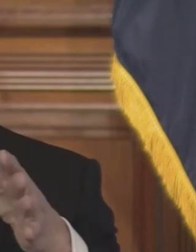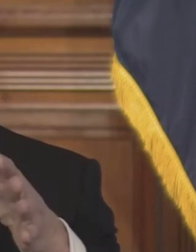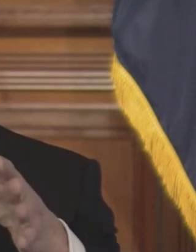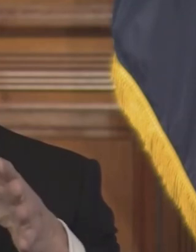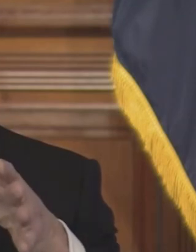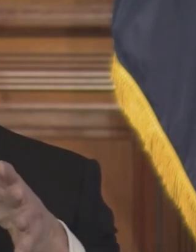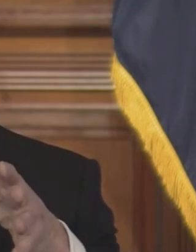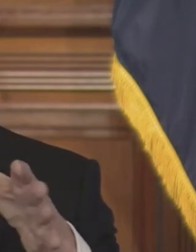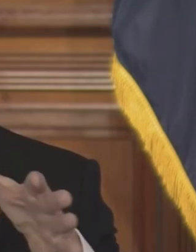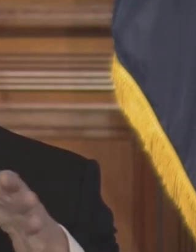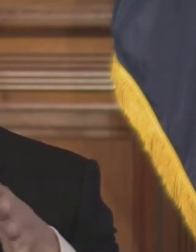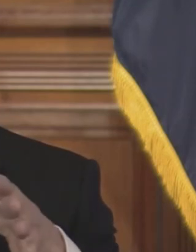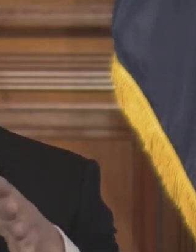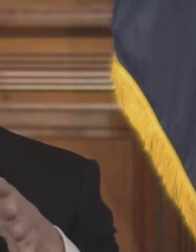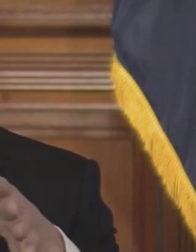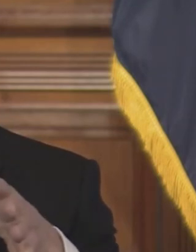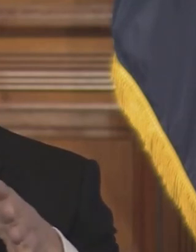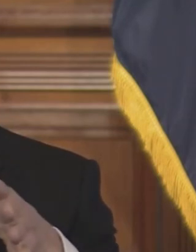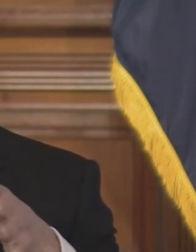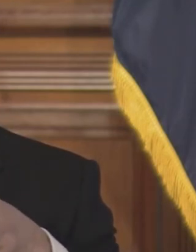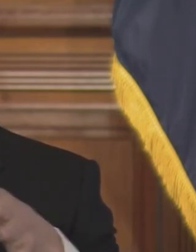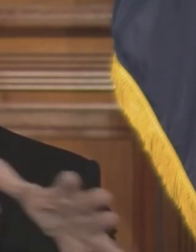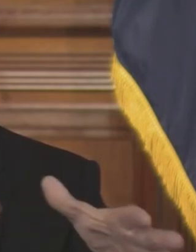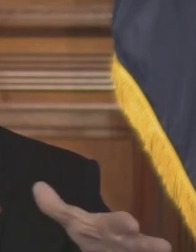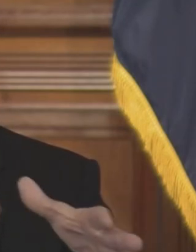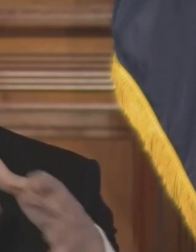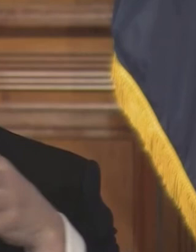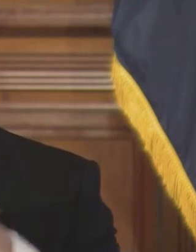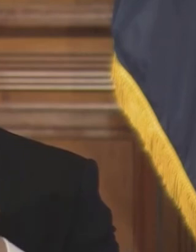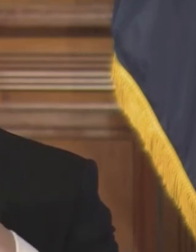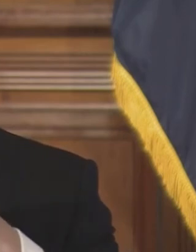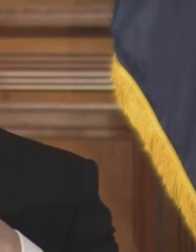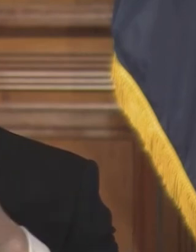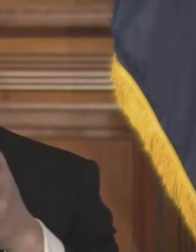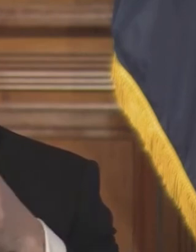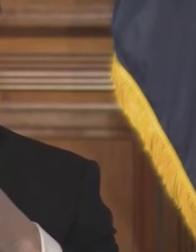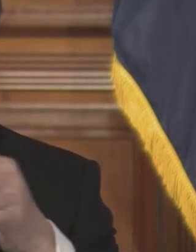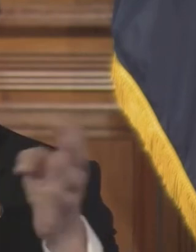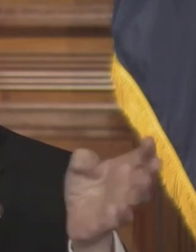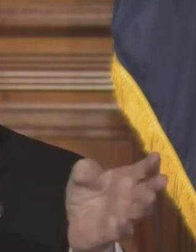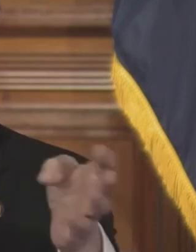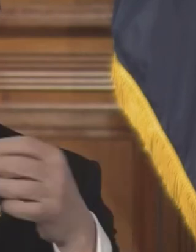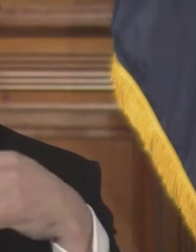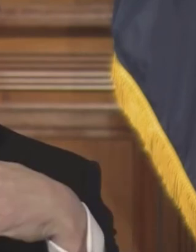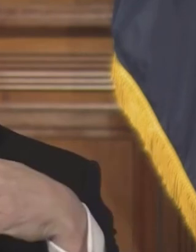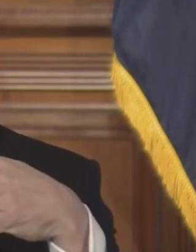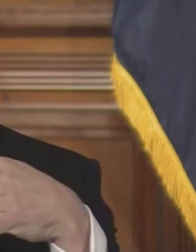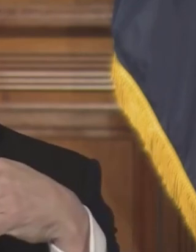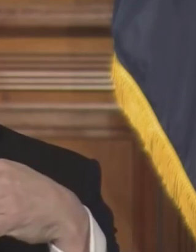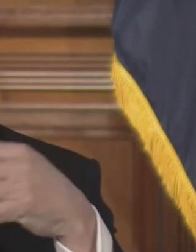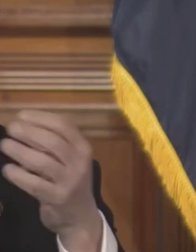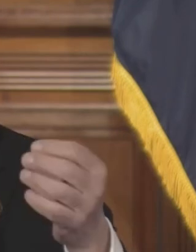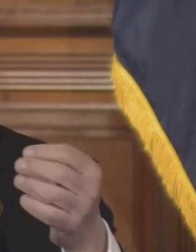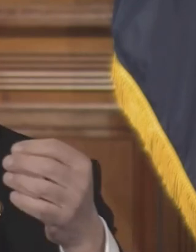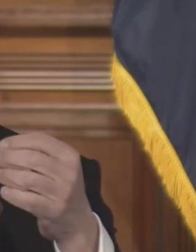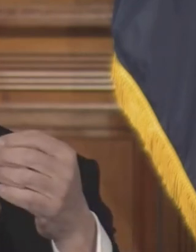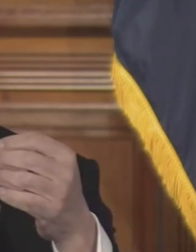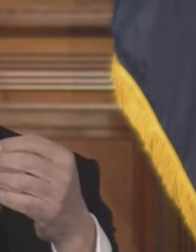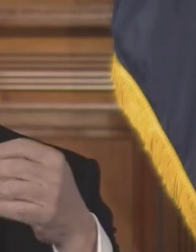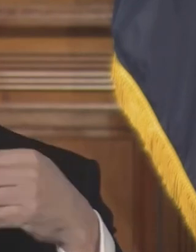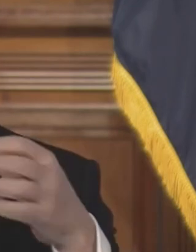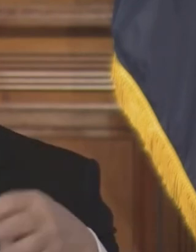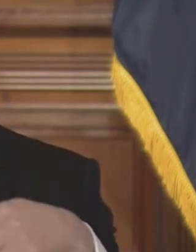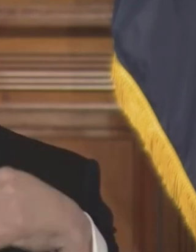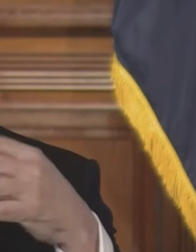And Mayor Bloomberg will help coordinate the entire effort. He'll be working with the state. I'm working